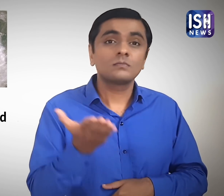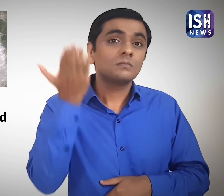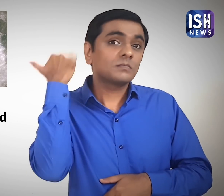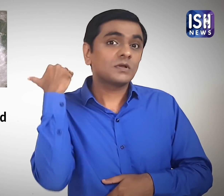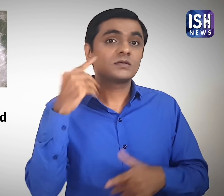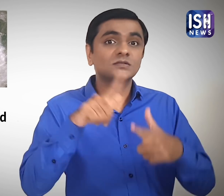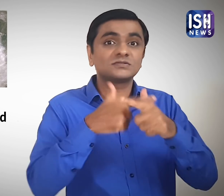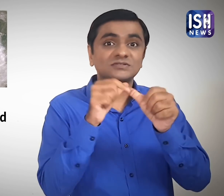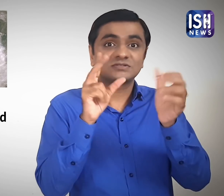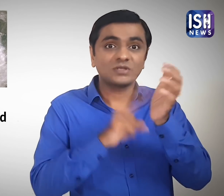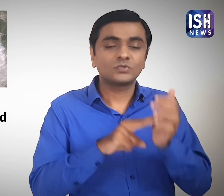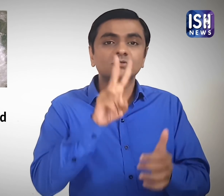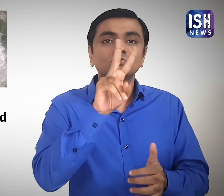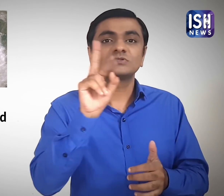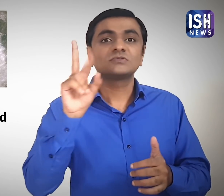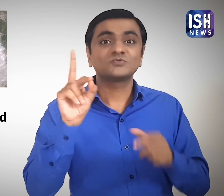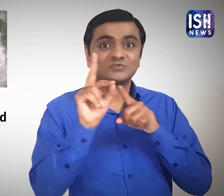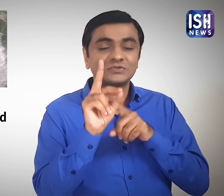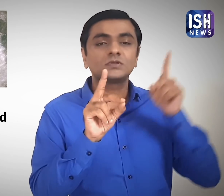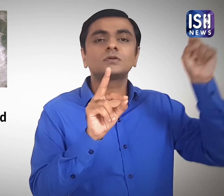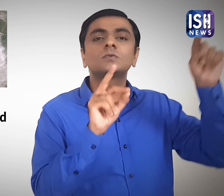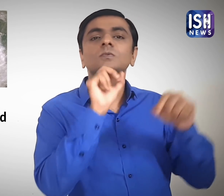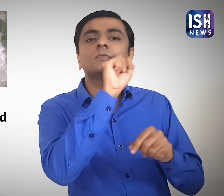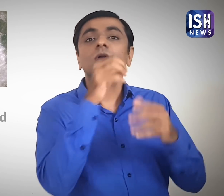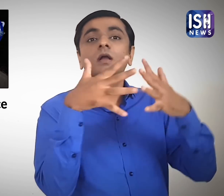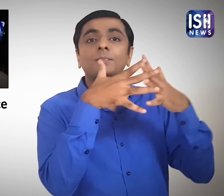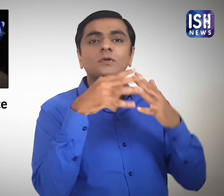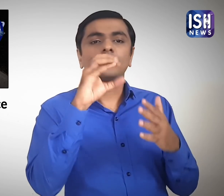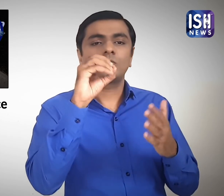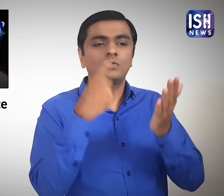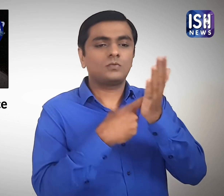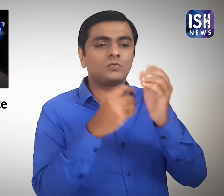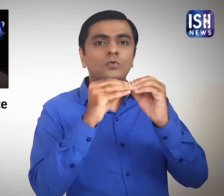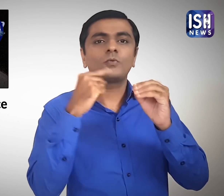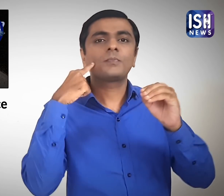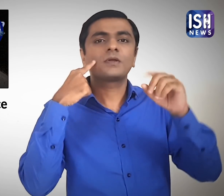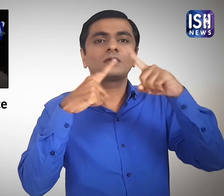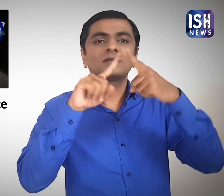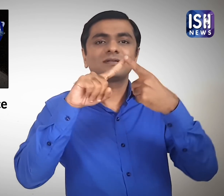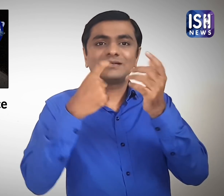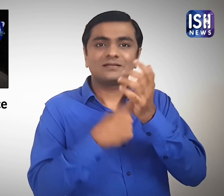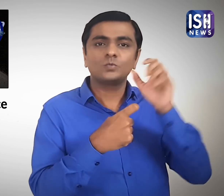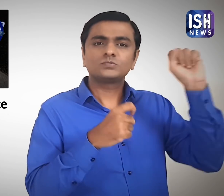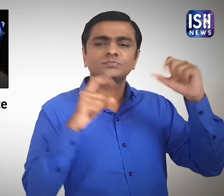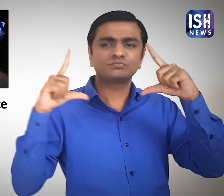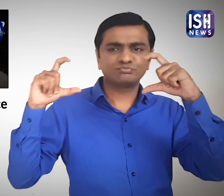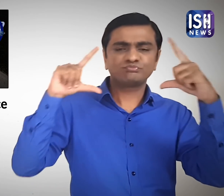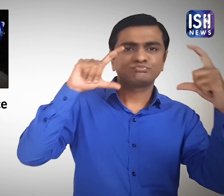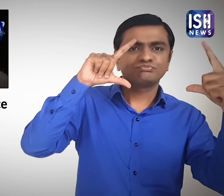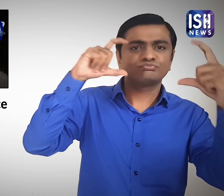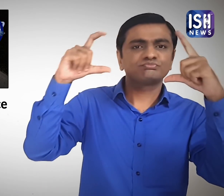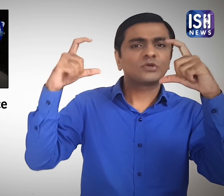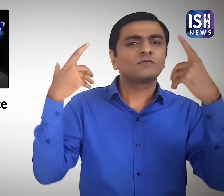Shanmuga found the evidence by using images taken and shared by the USA's Lunar Reconnaissance Orbiter in January